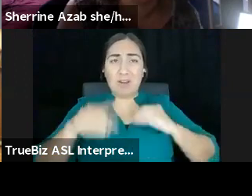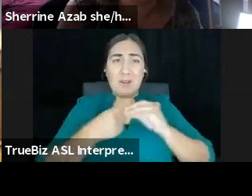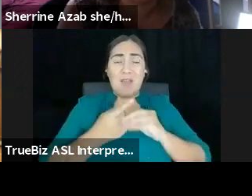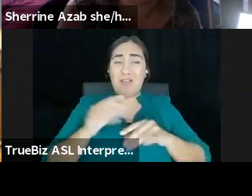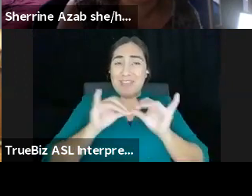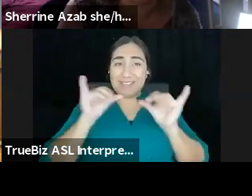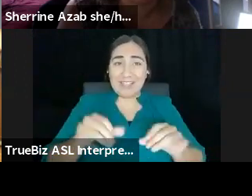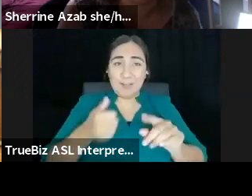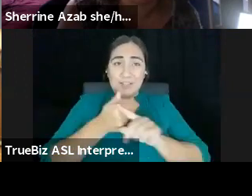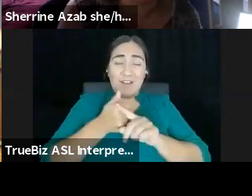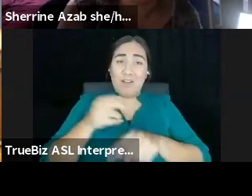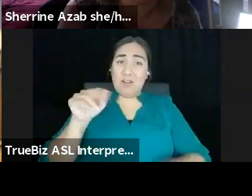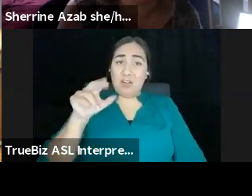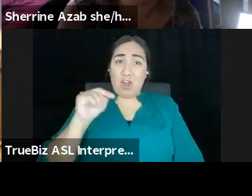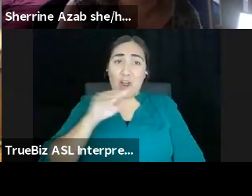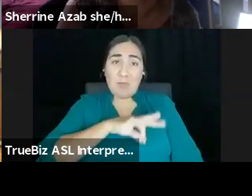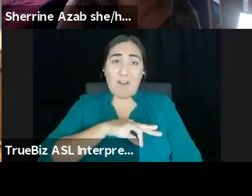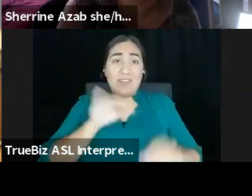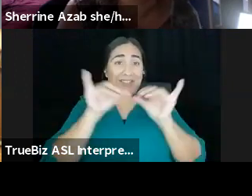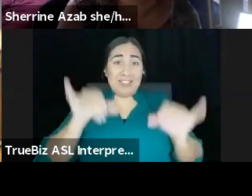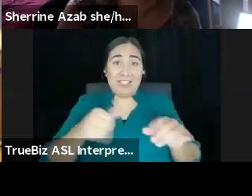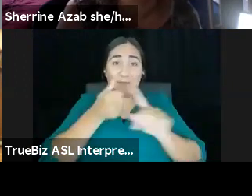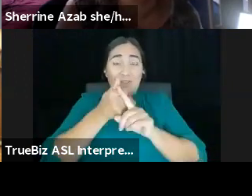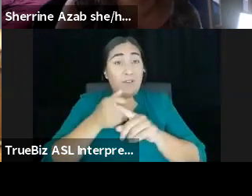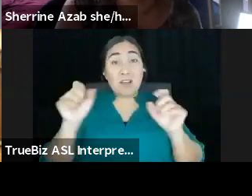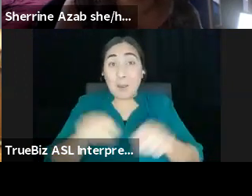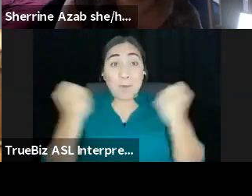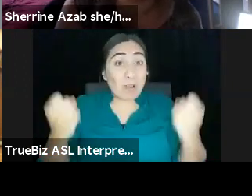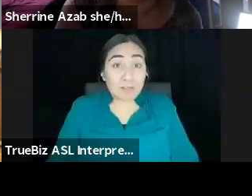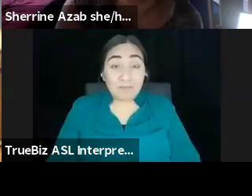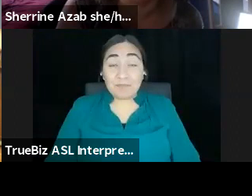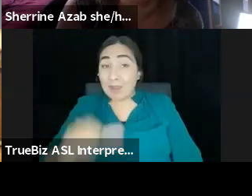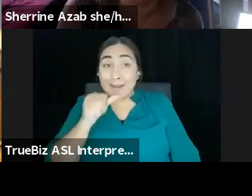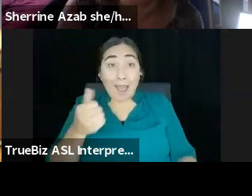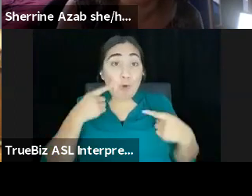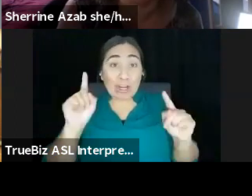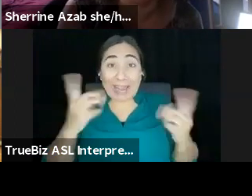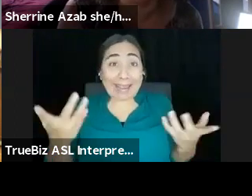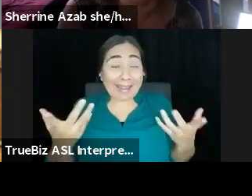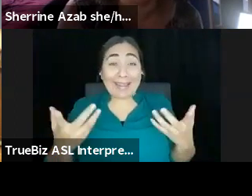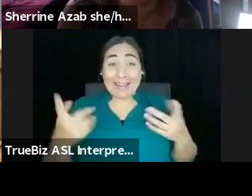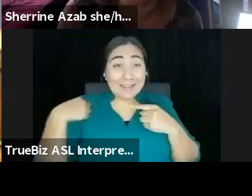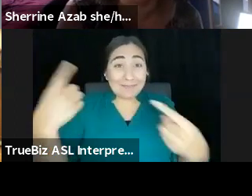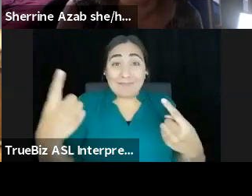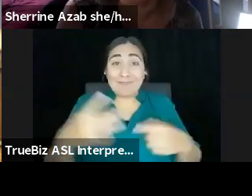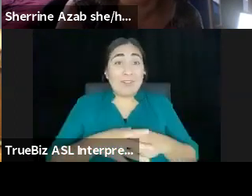is broken, it ain't working. And it hasn't been, it's not regenerative, it's not centered on justice, and it's very colonial.